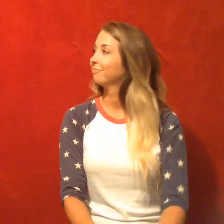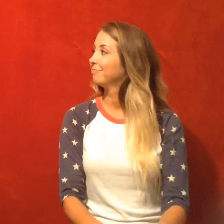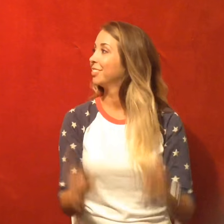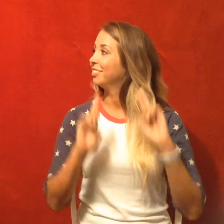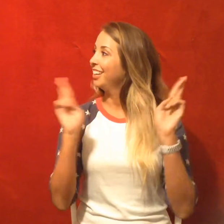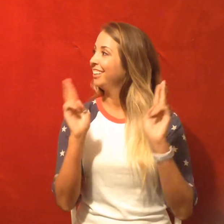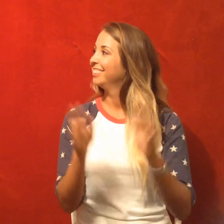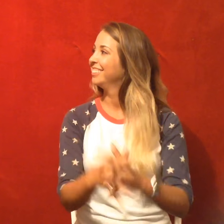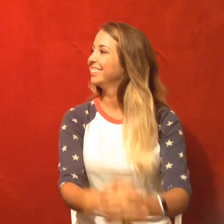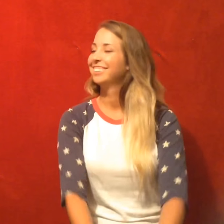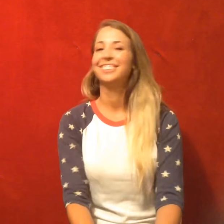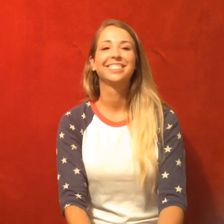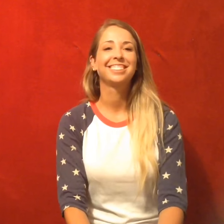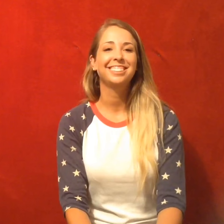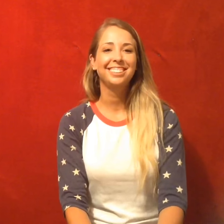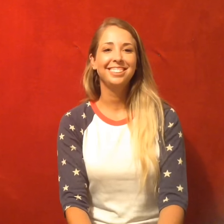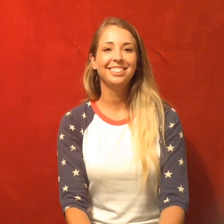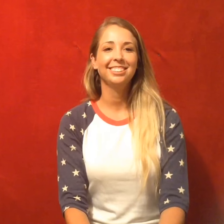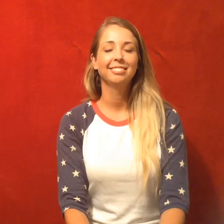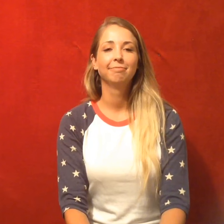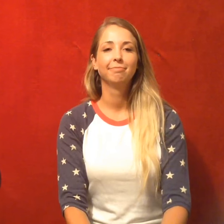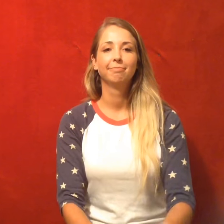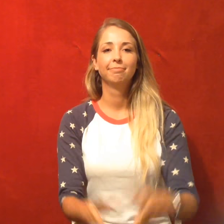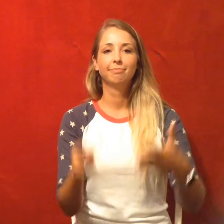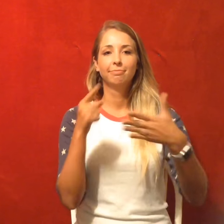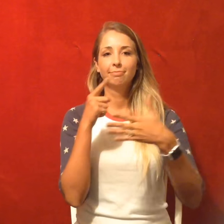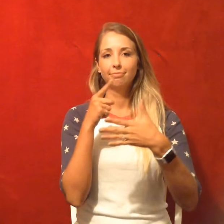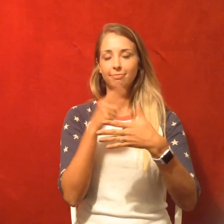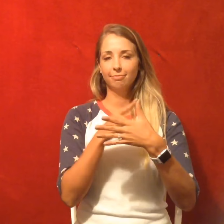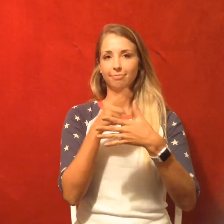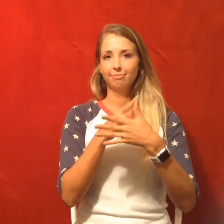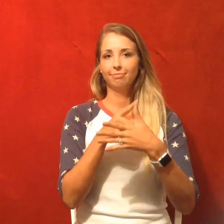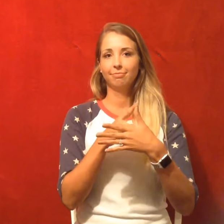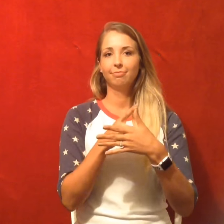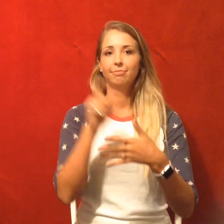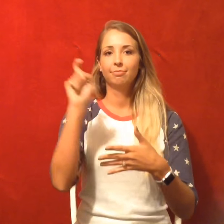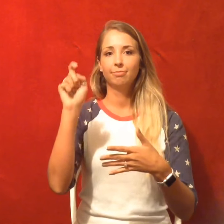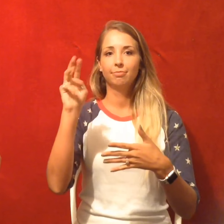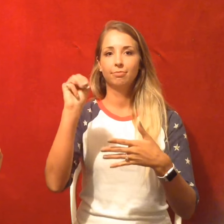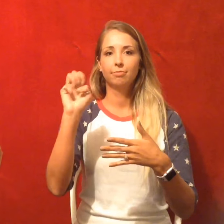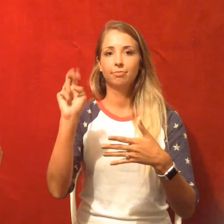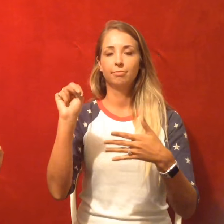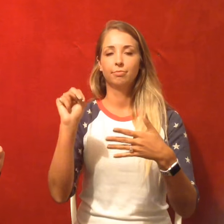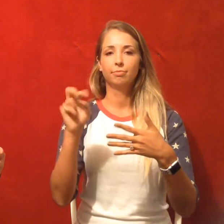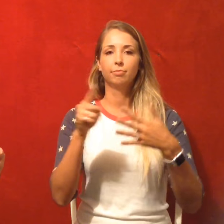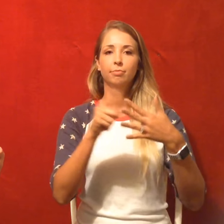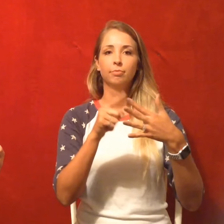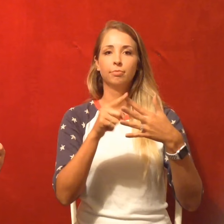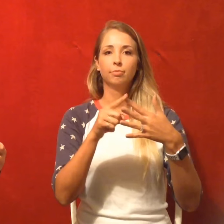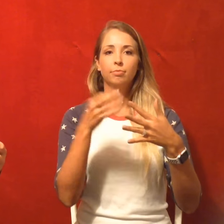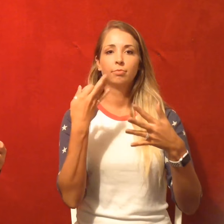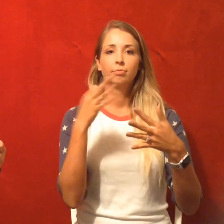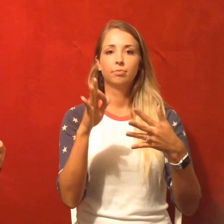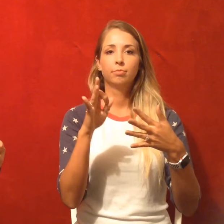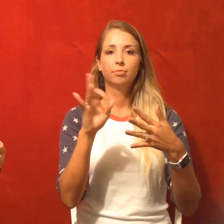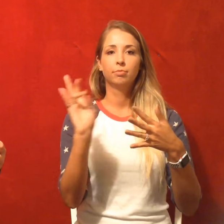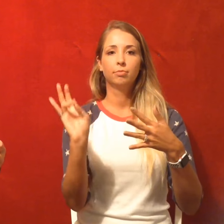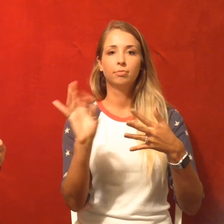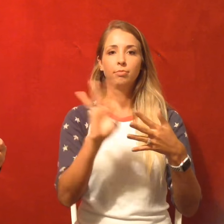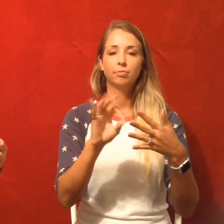Ready. Nice. Okay. So our first book that we're showing today is X-Men number 130.